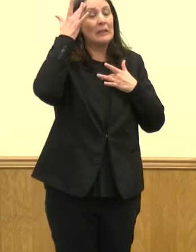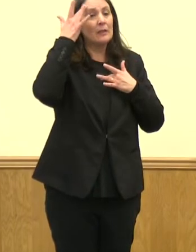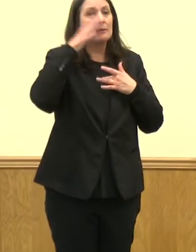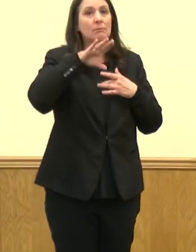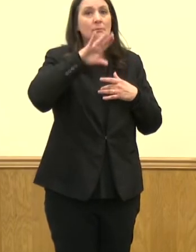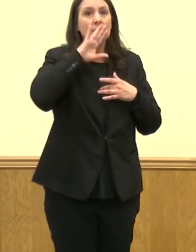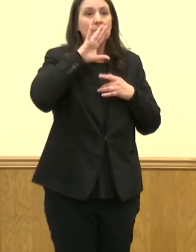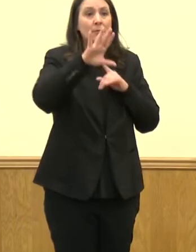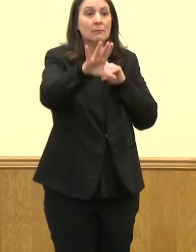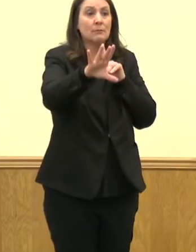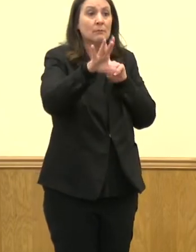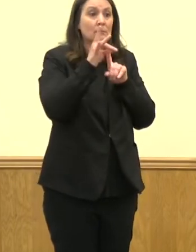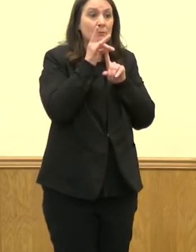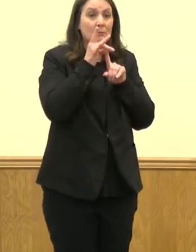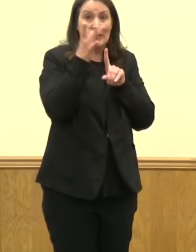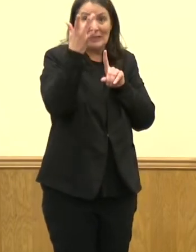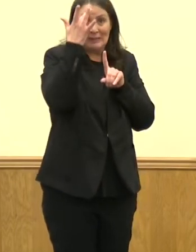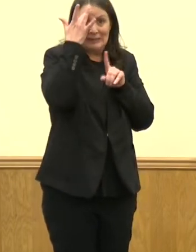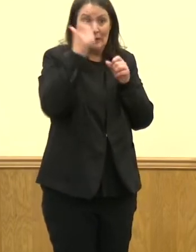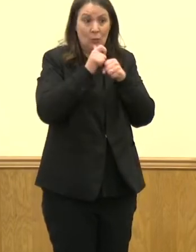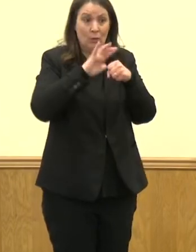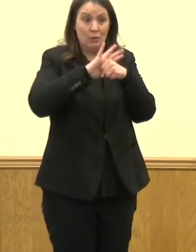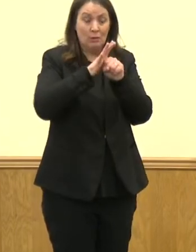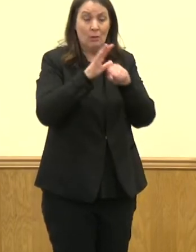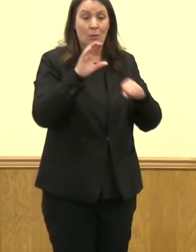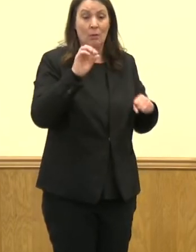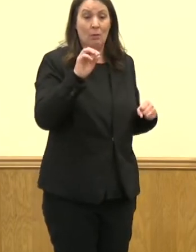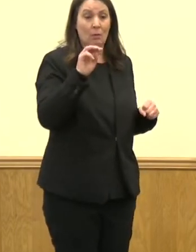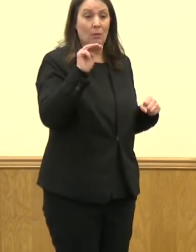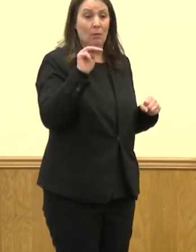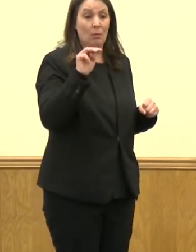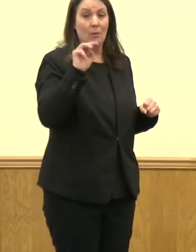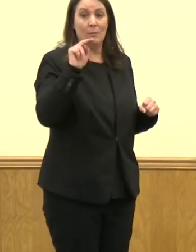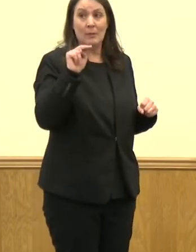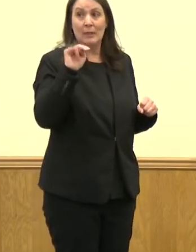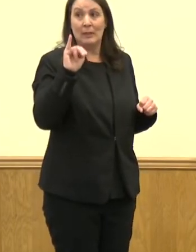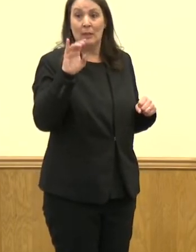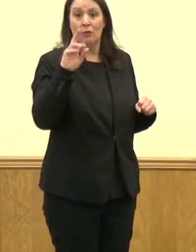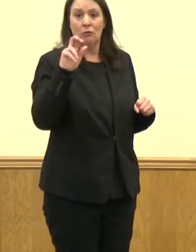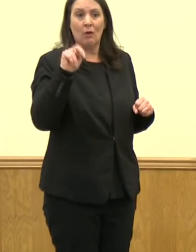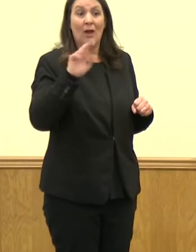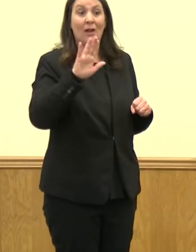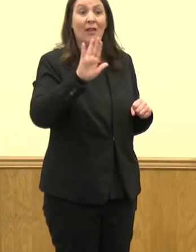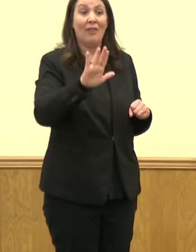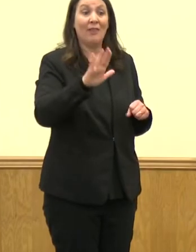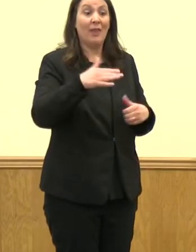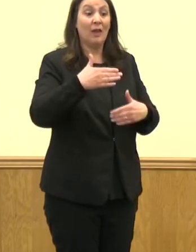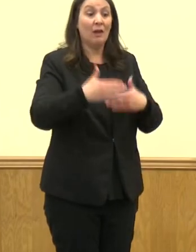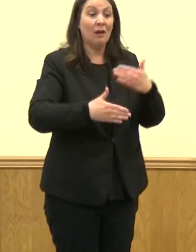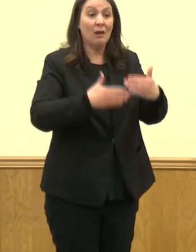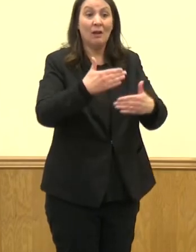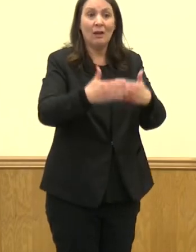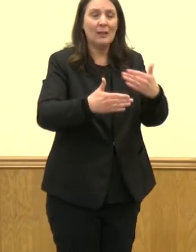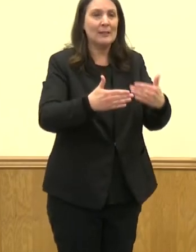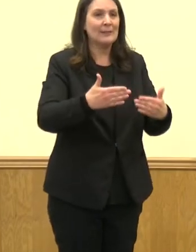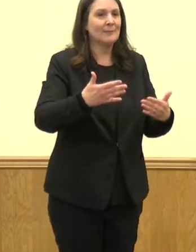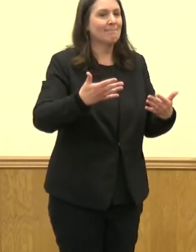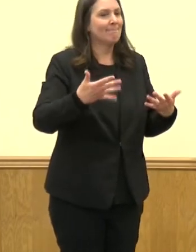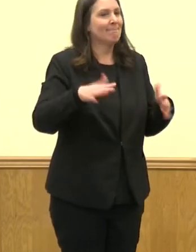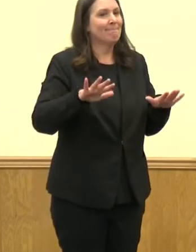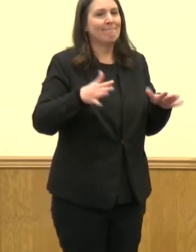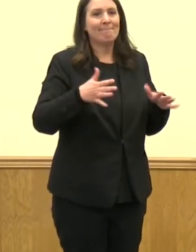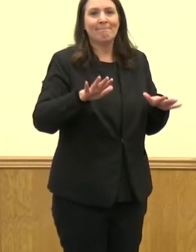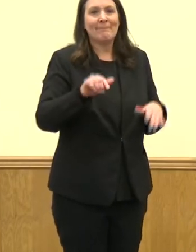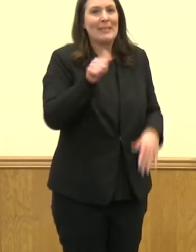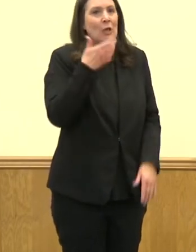and that when they get an Omicron, their prognosis is not great. And the hospitals, you know, report to us